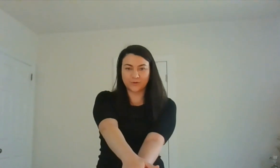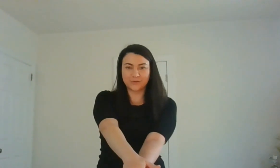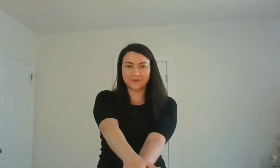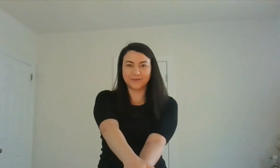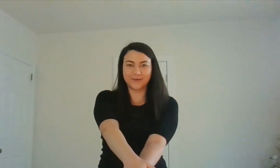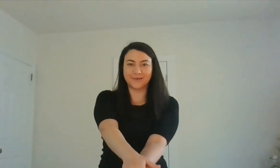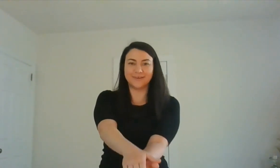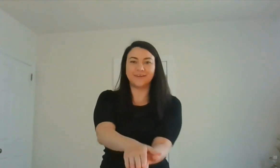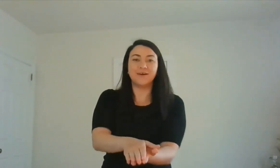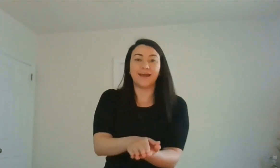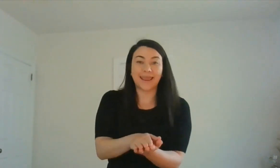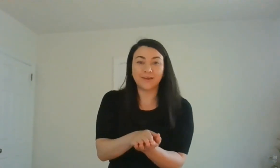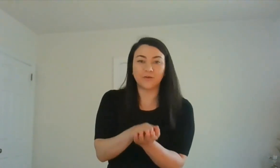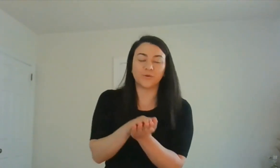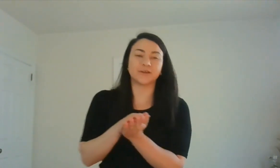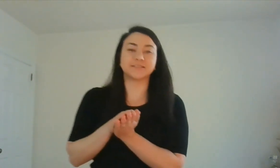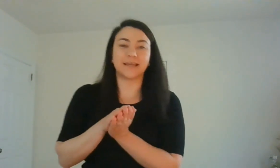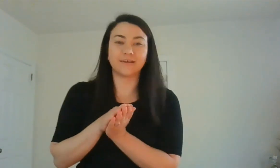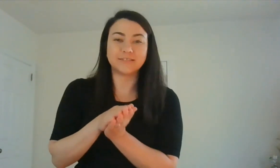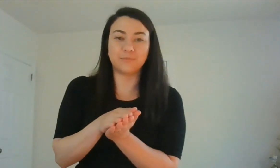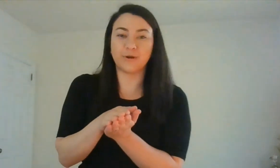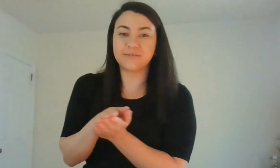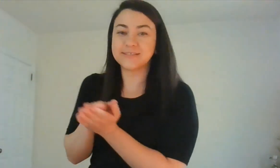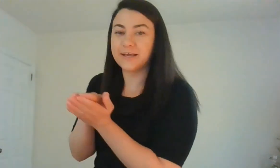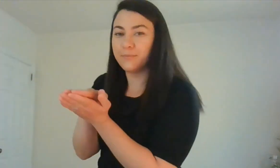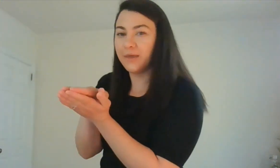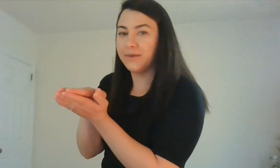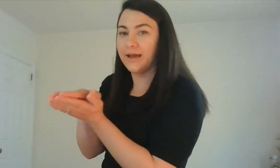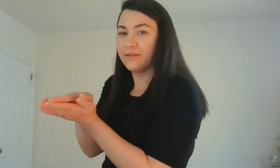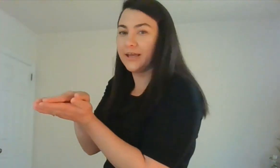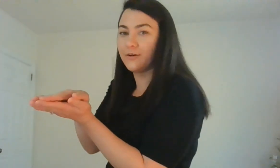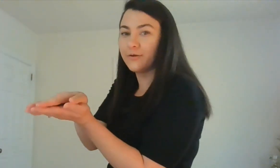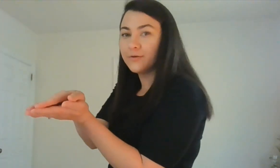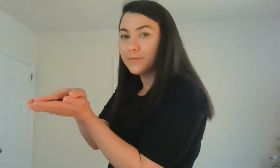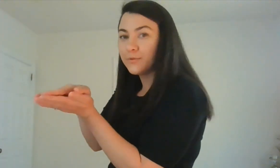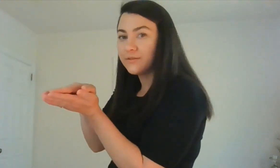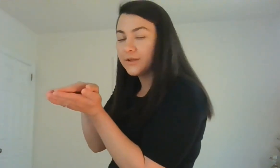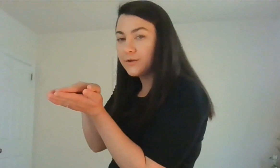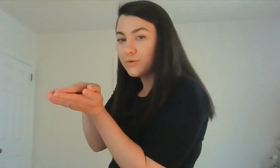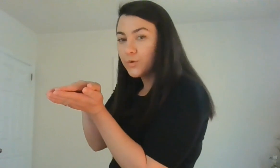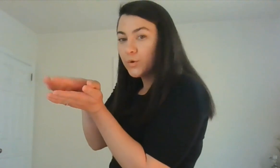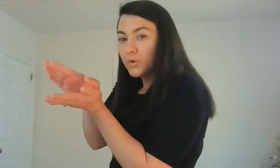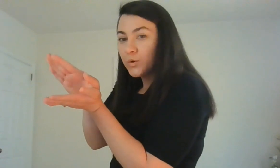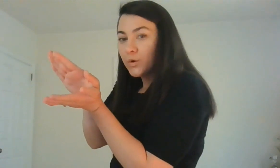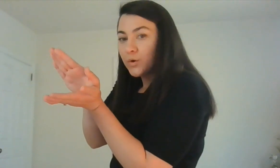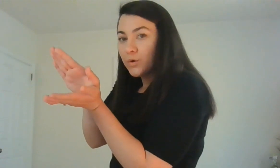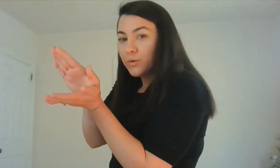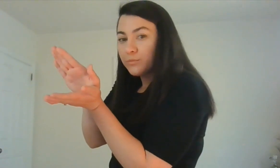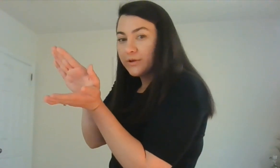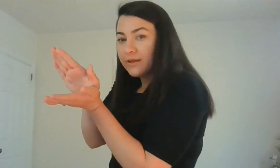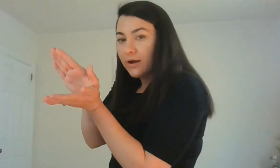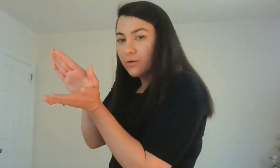Good. And we can take deep breaths like a baby alligator. Breathe in, breathe out.